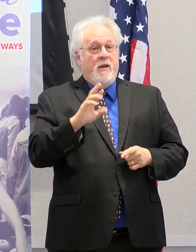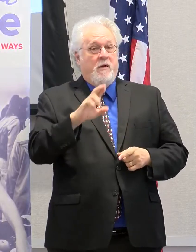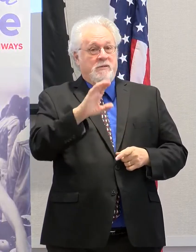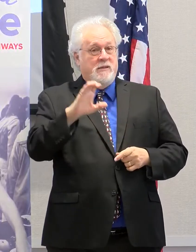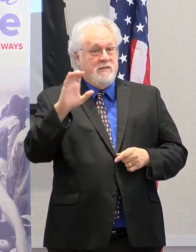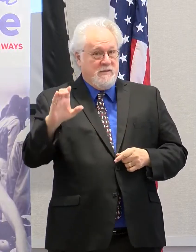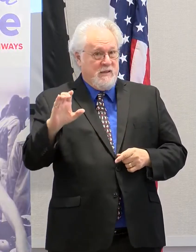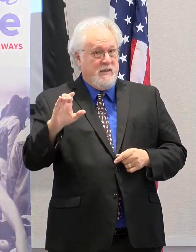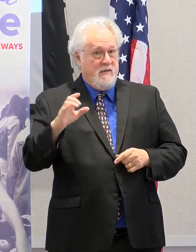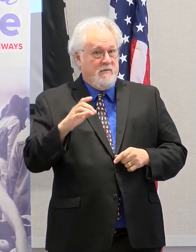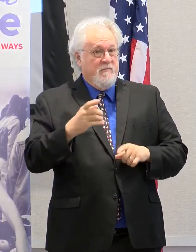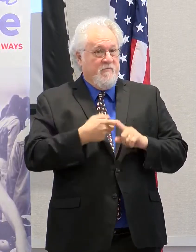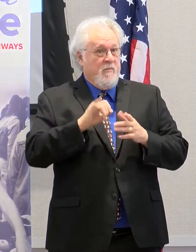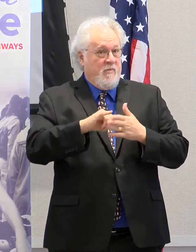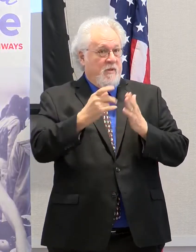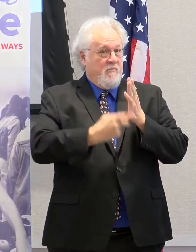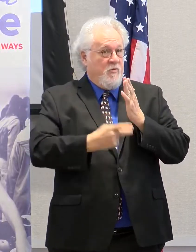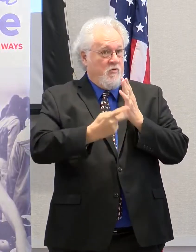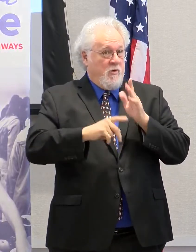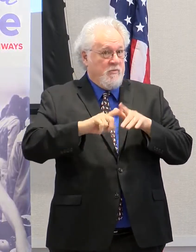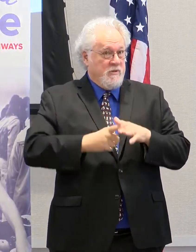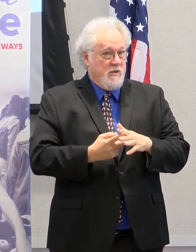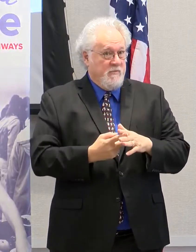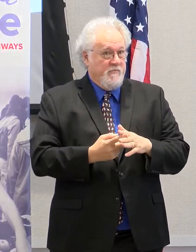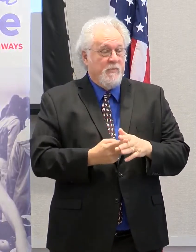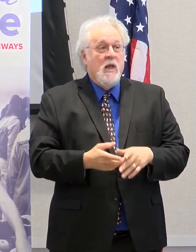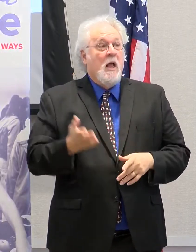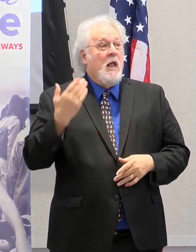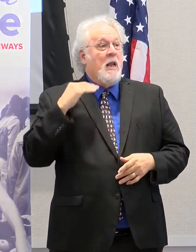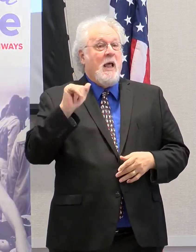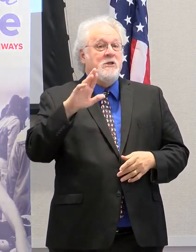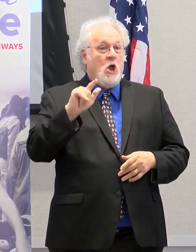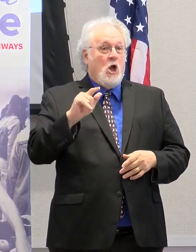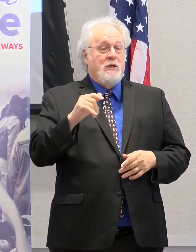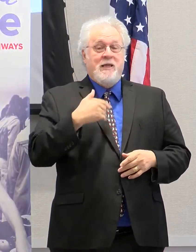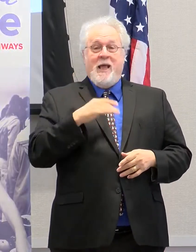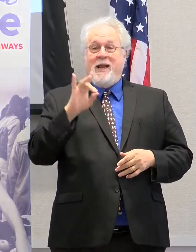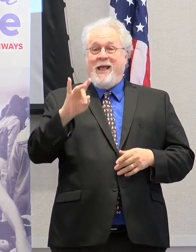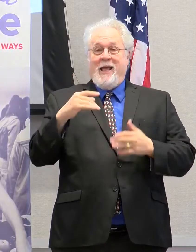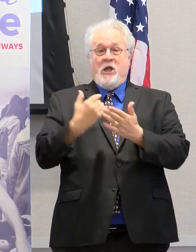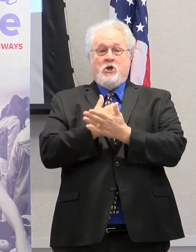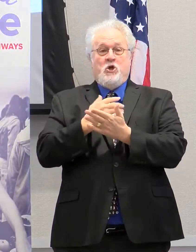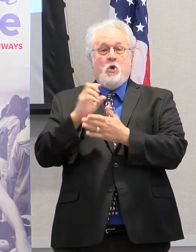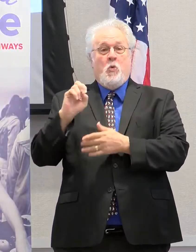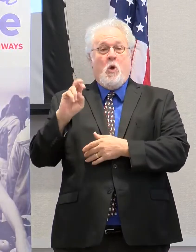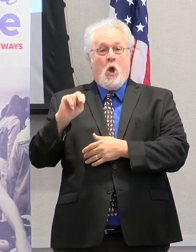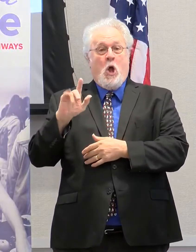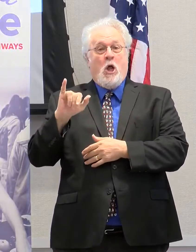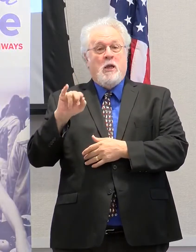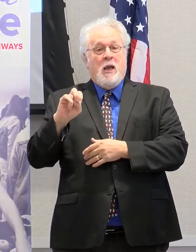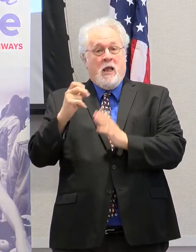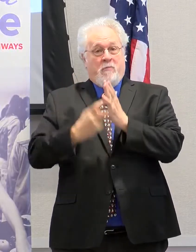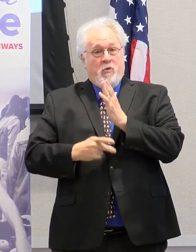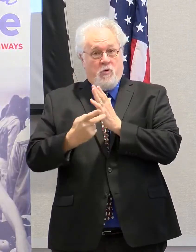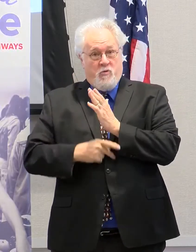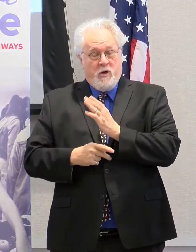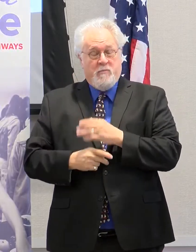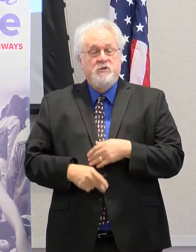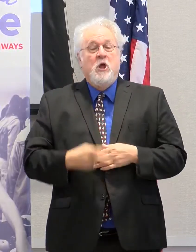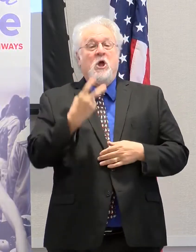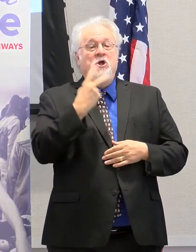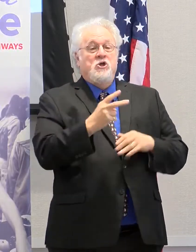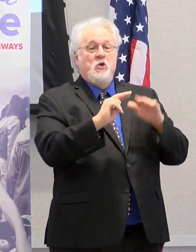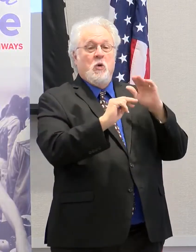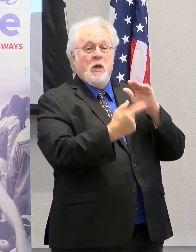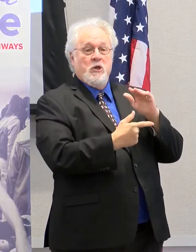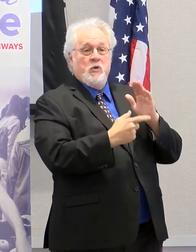College since the initiative kicked off. Last August, launched eight new online programs, including two new undergraduate